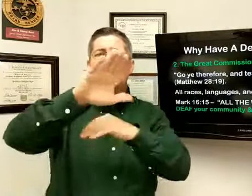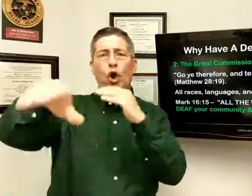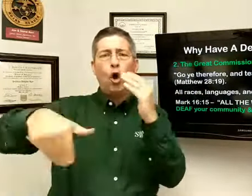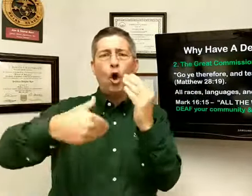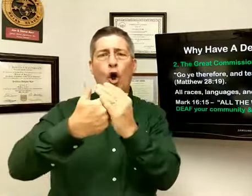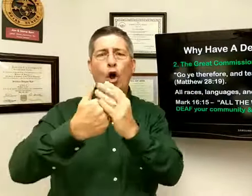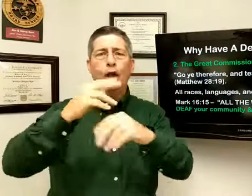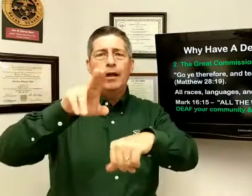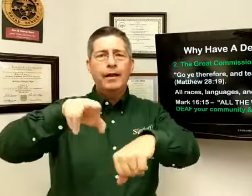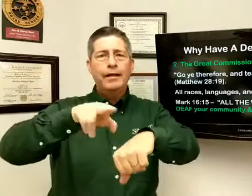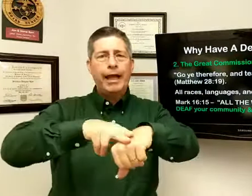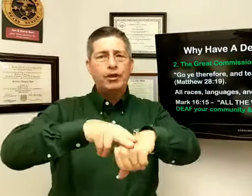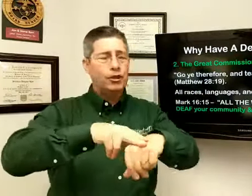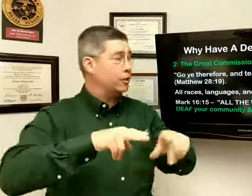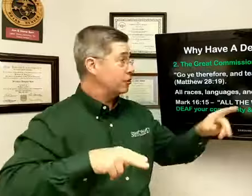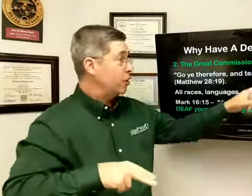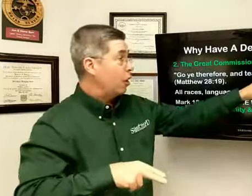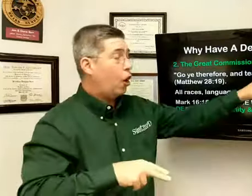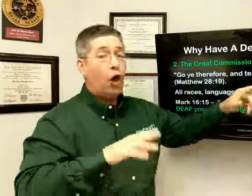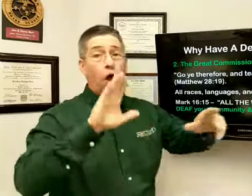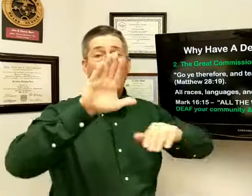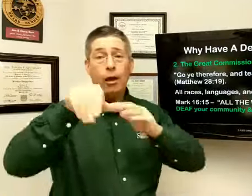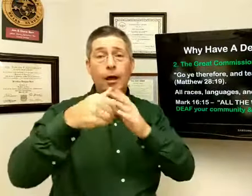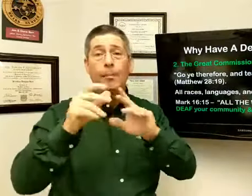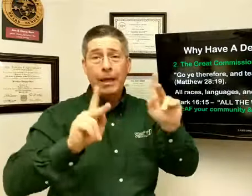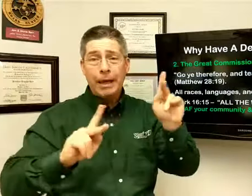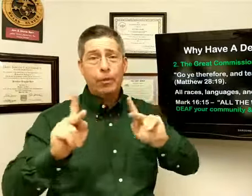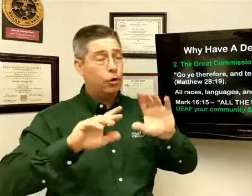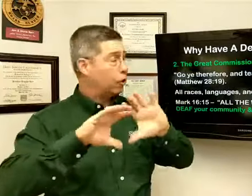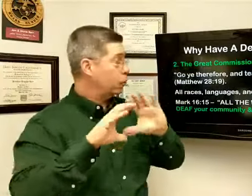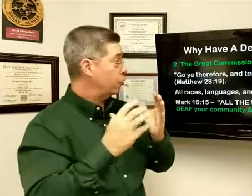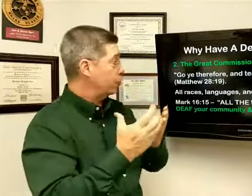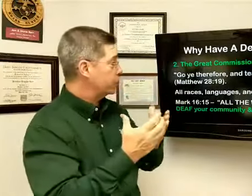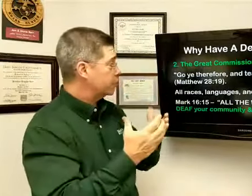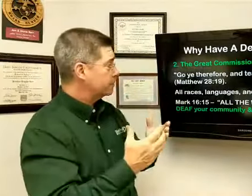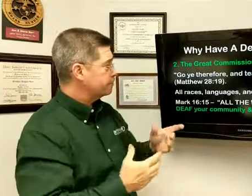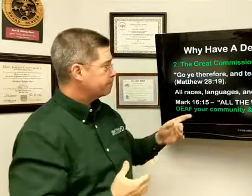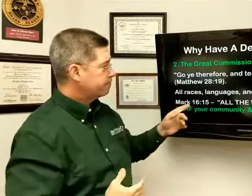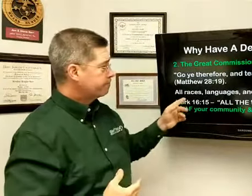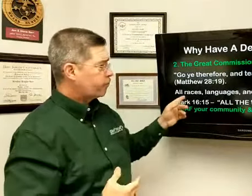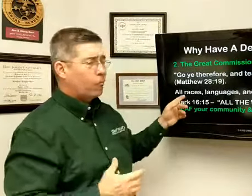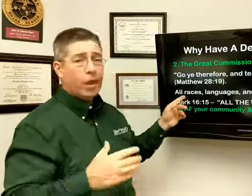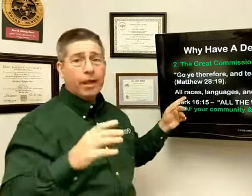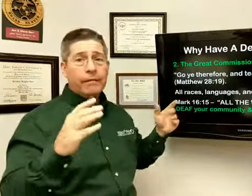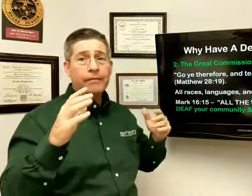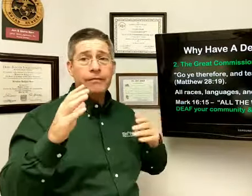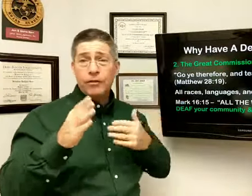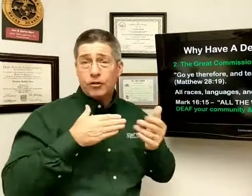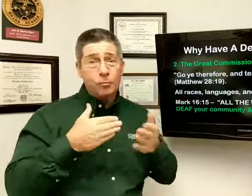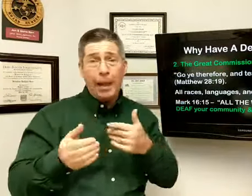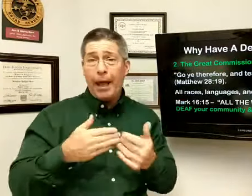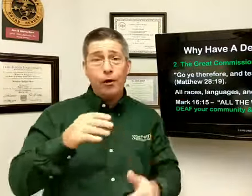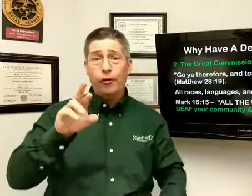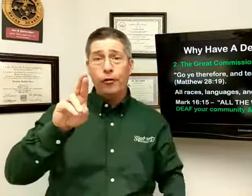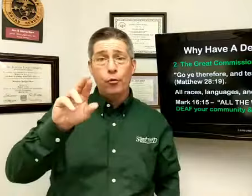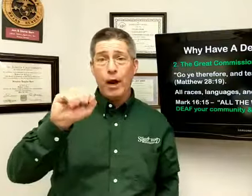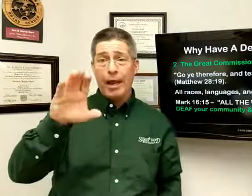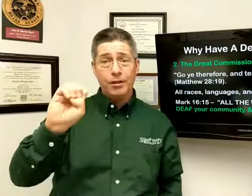all nations, all people groups. Doesn't matter the race